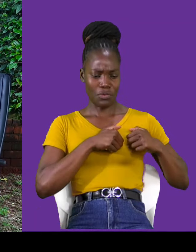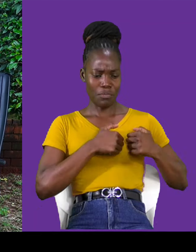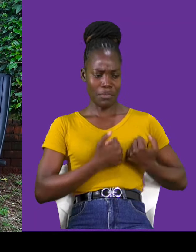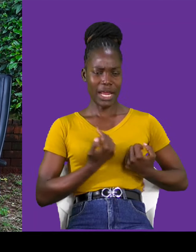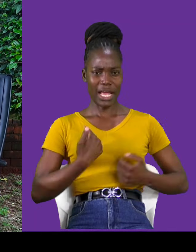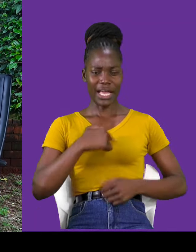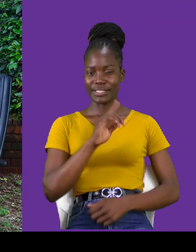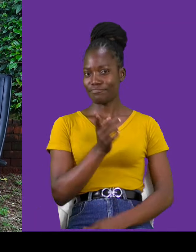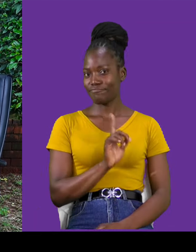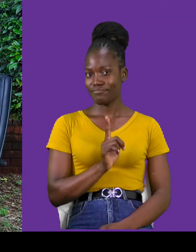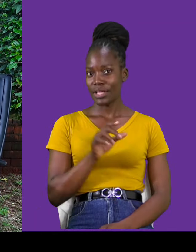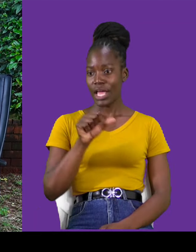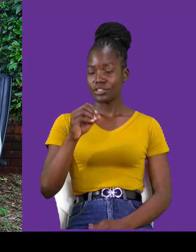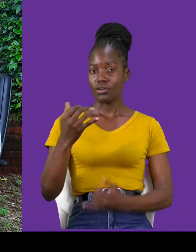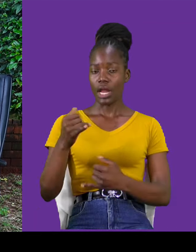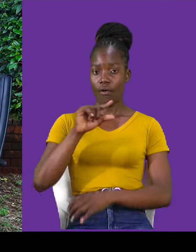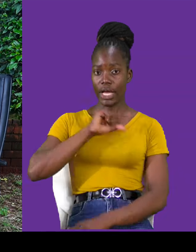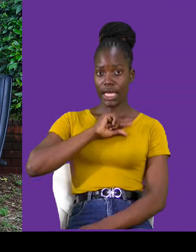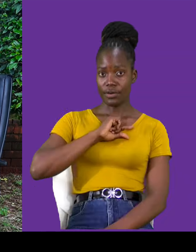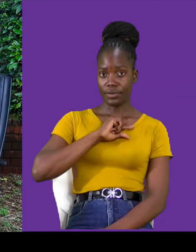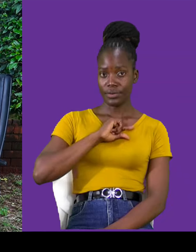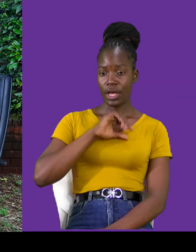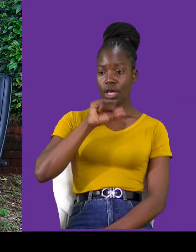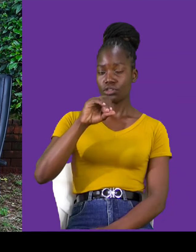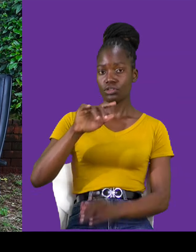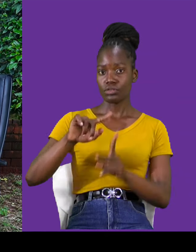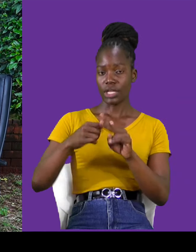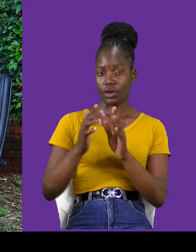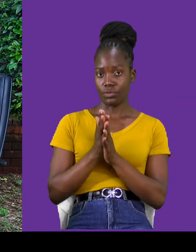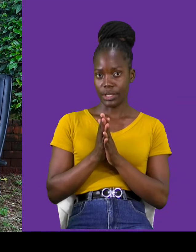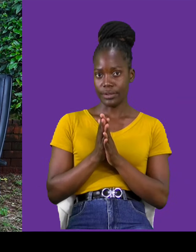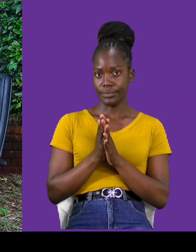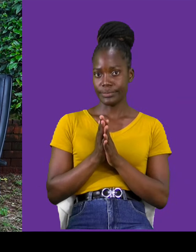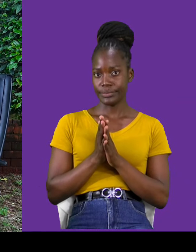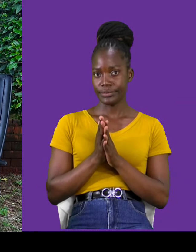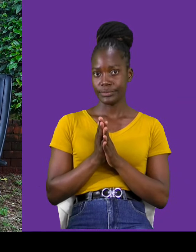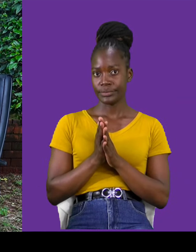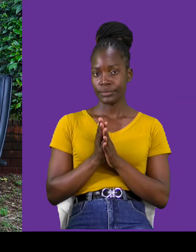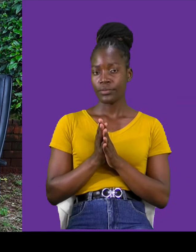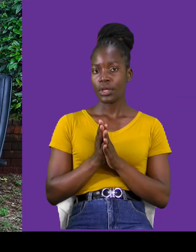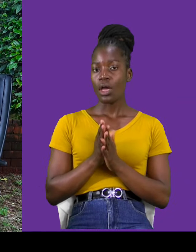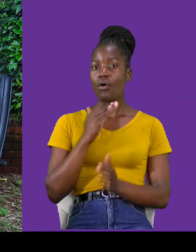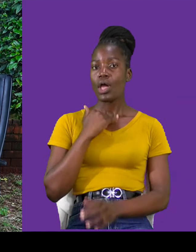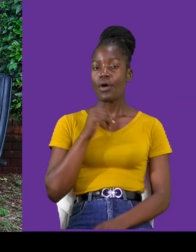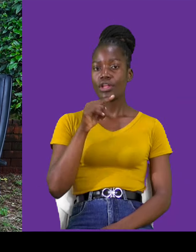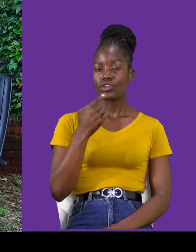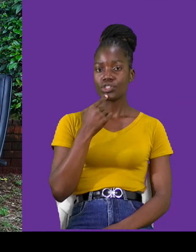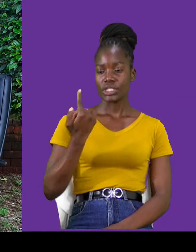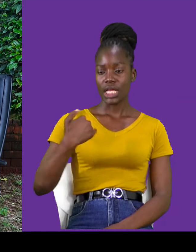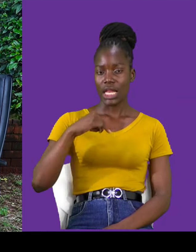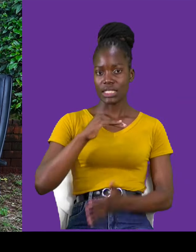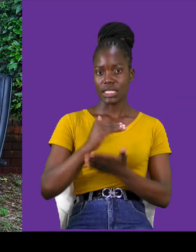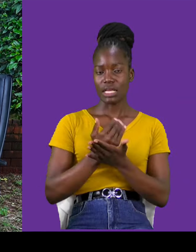So, Gideon, so to start with, we'd like you to tell us some of these signs,